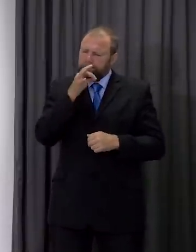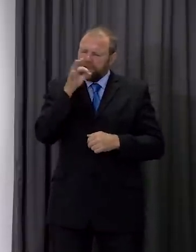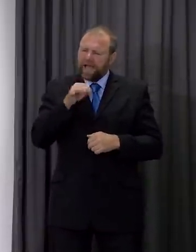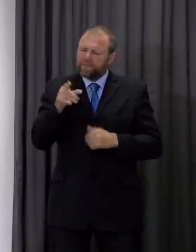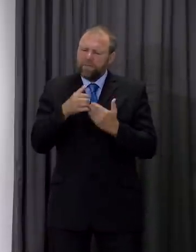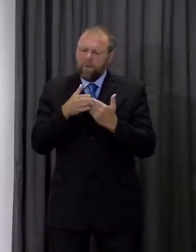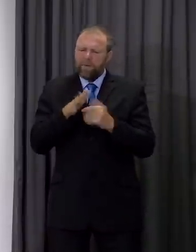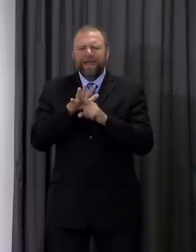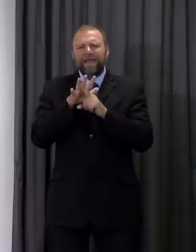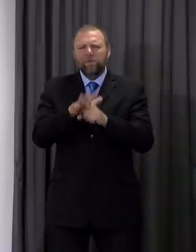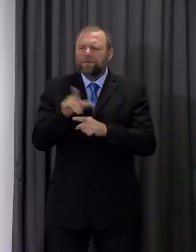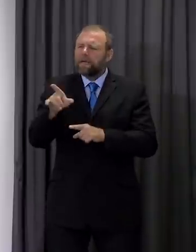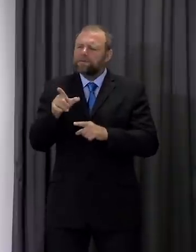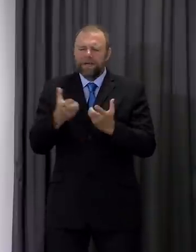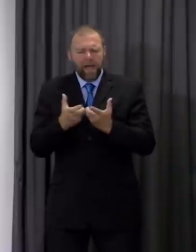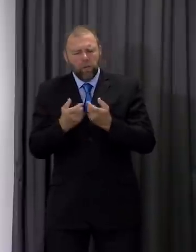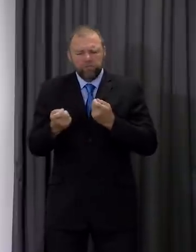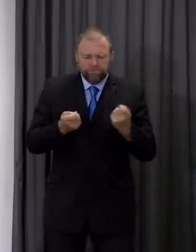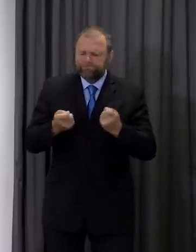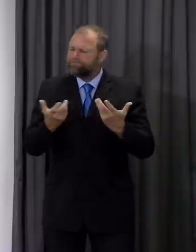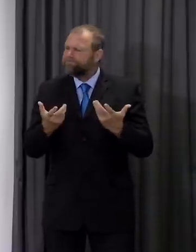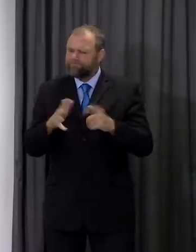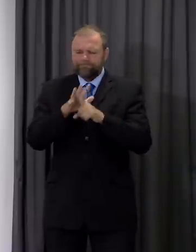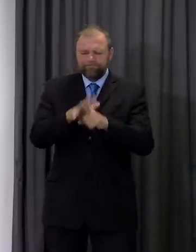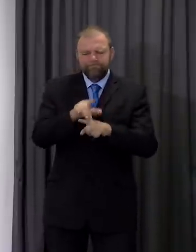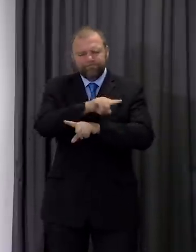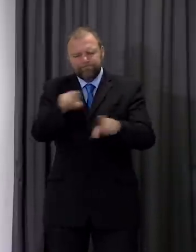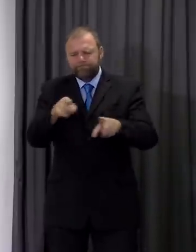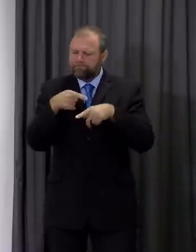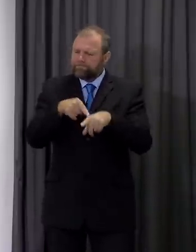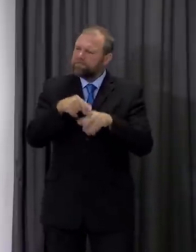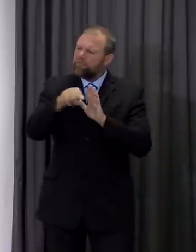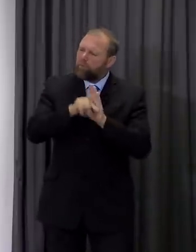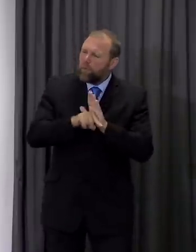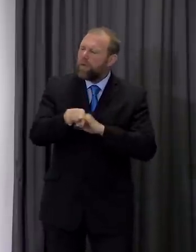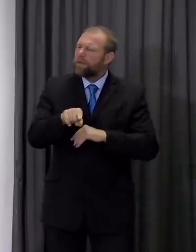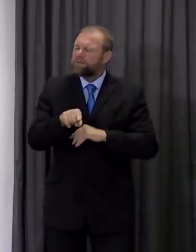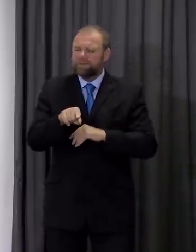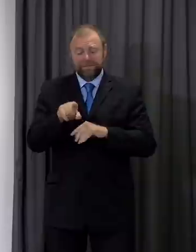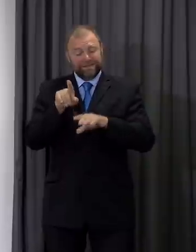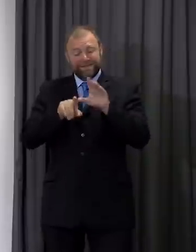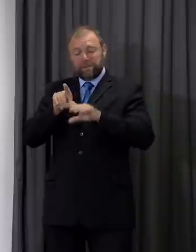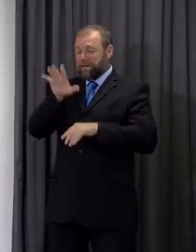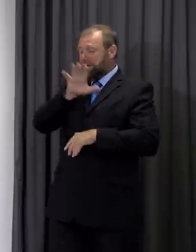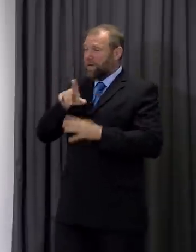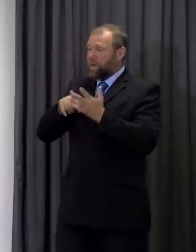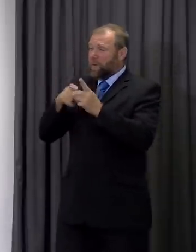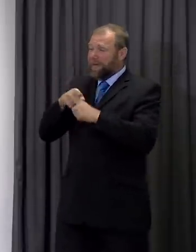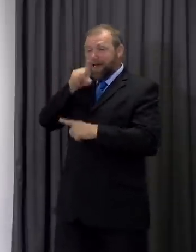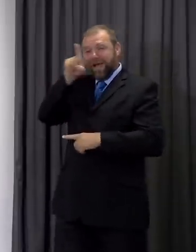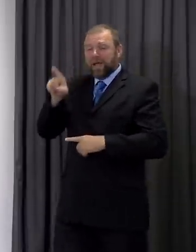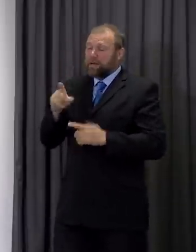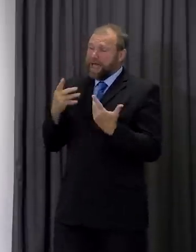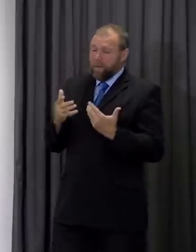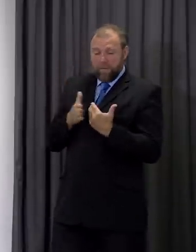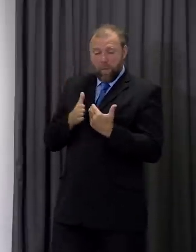increased enforcement. Similarly, in other parts of the UK, there is increased enforcement of